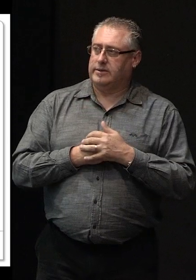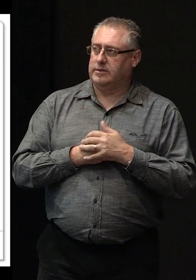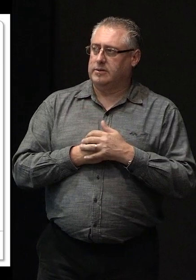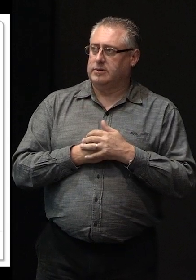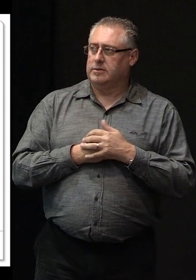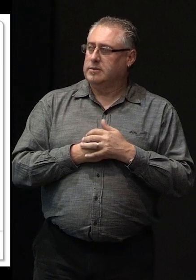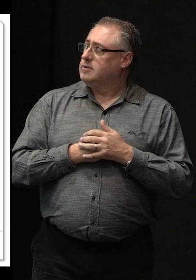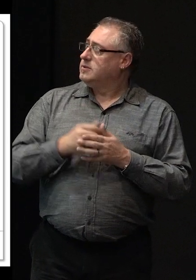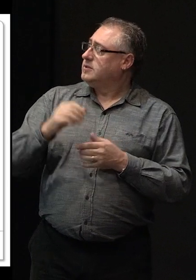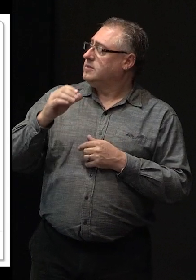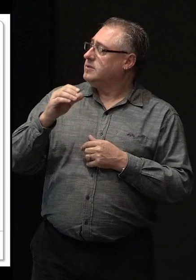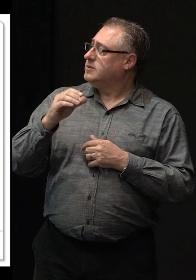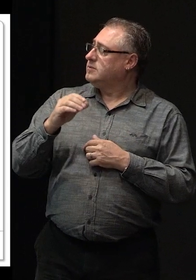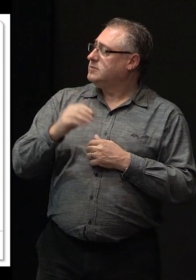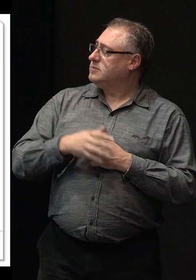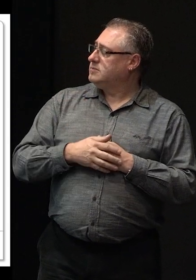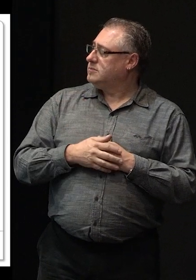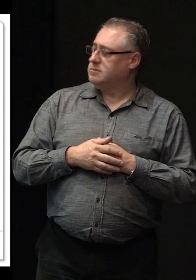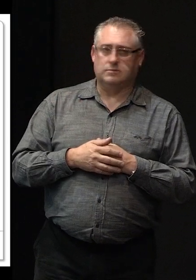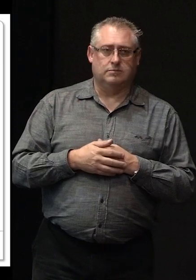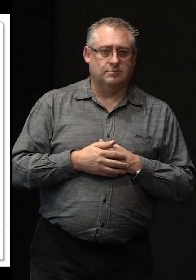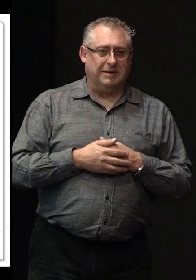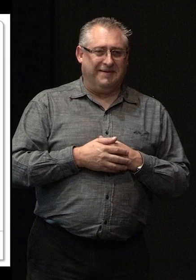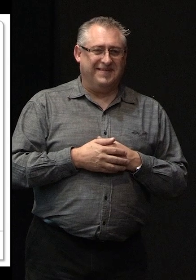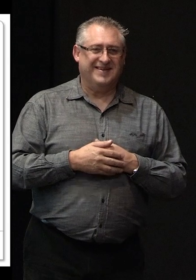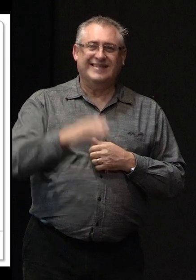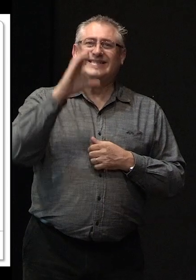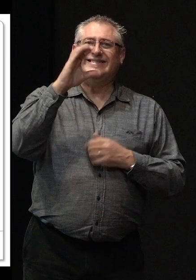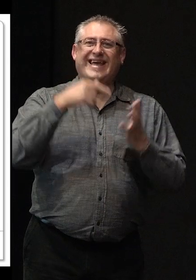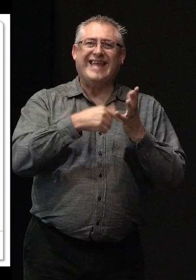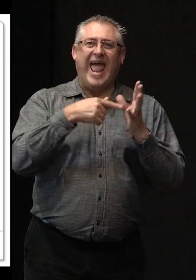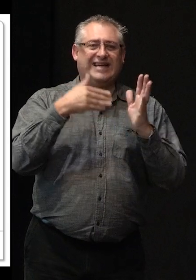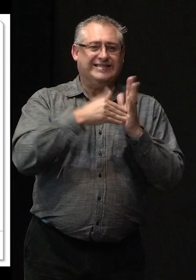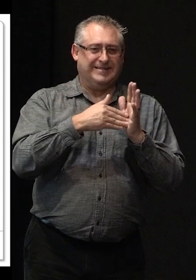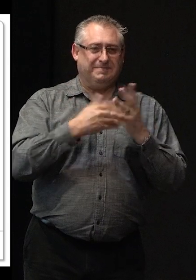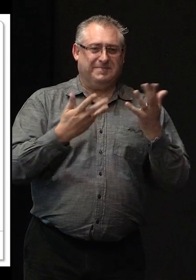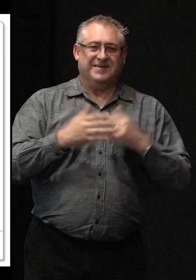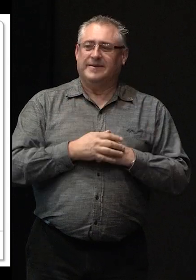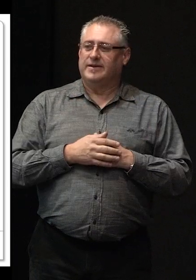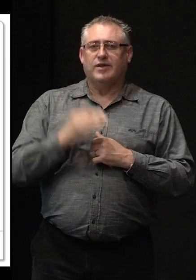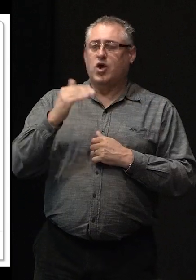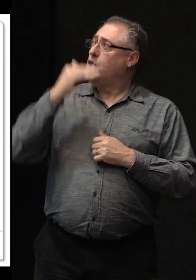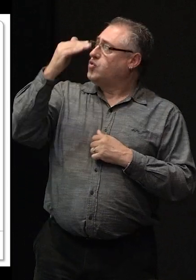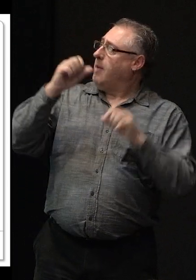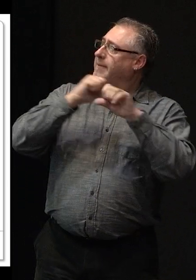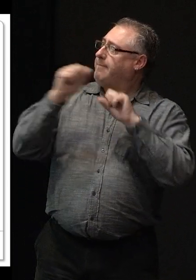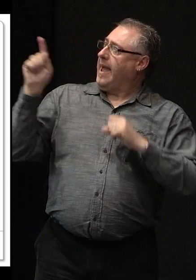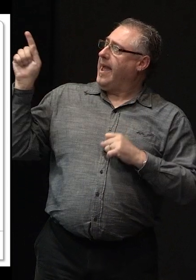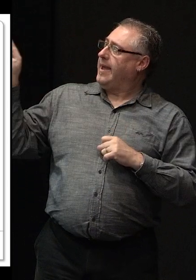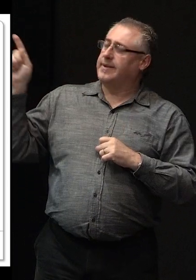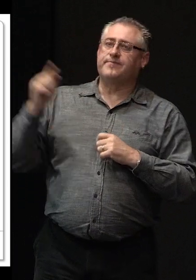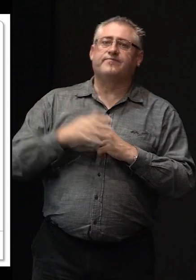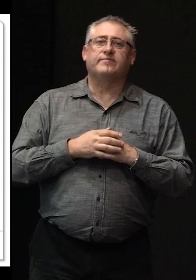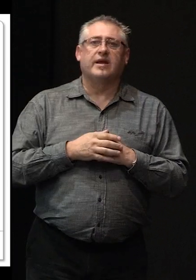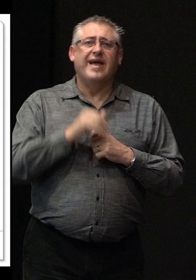CTAS the Canterbury Earthquake Temporary Accommodation Service is that top number there if you've got any information at